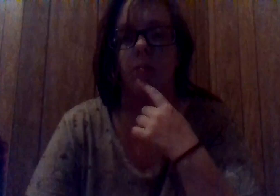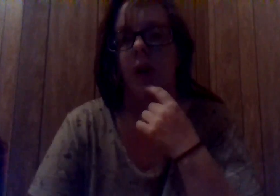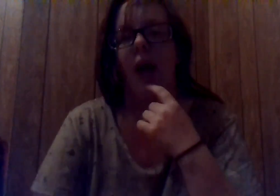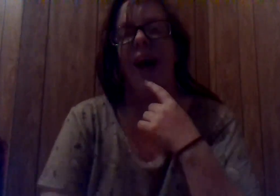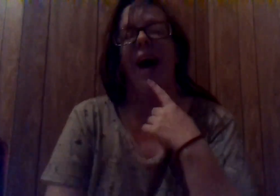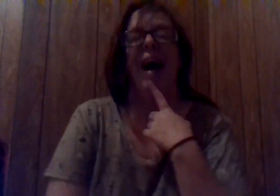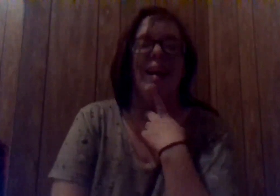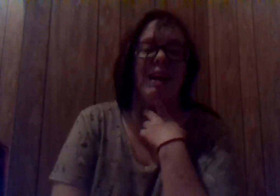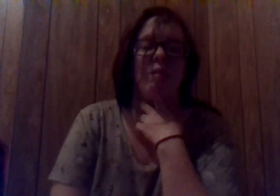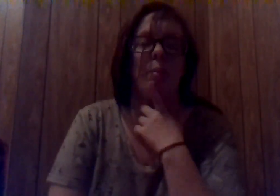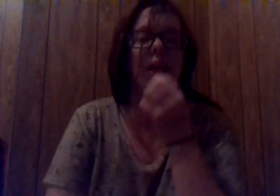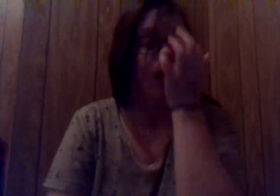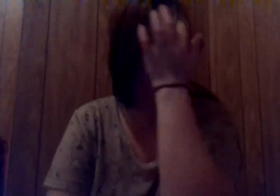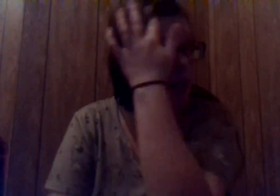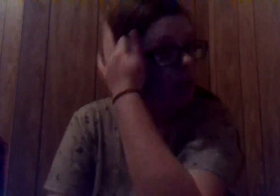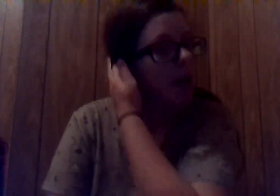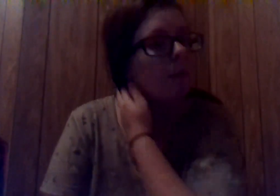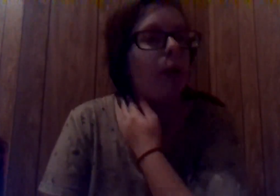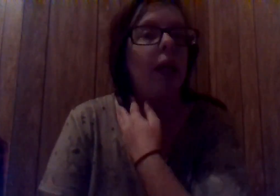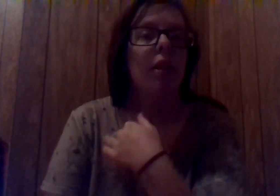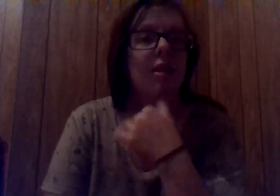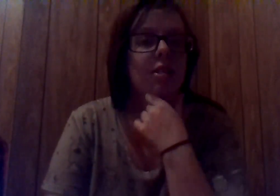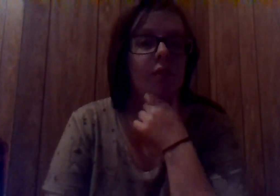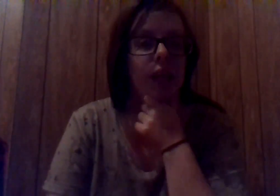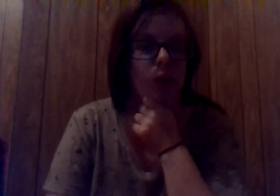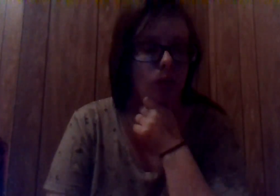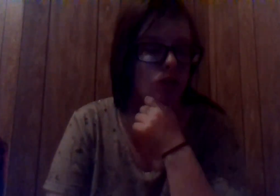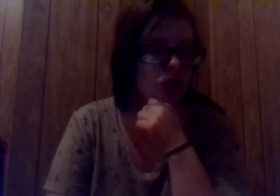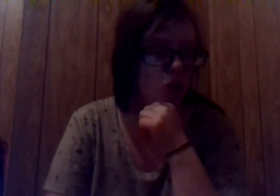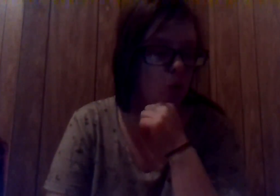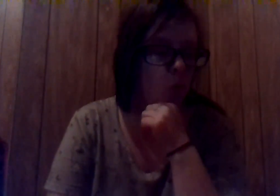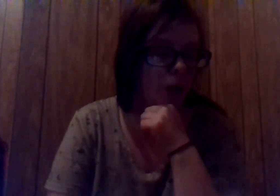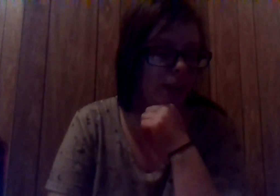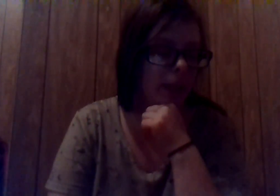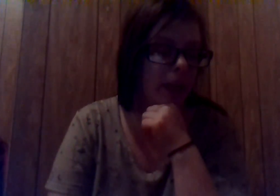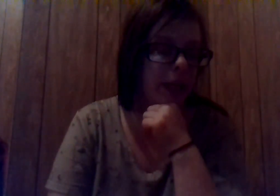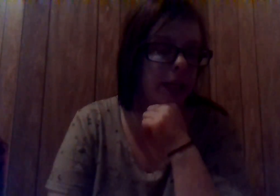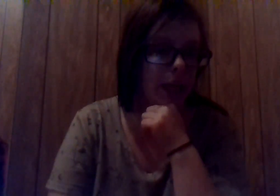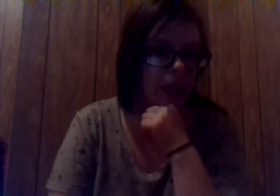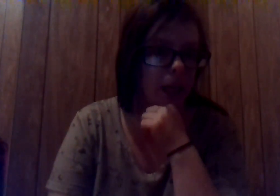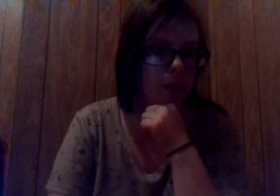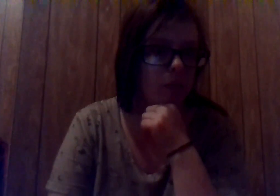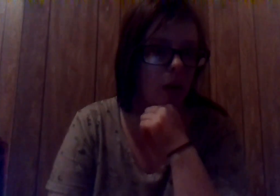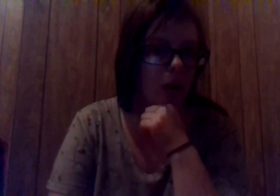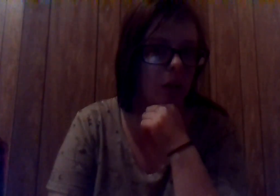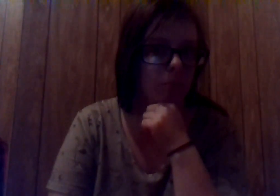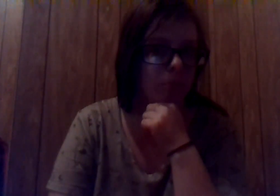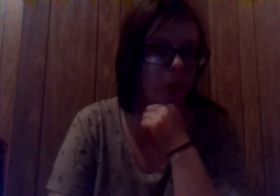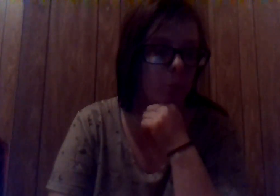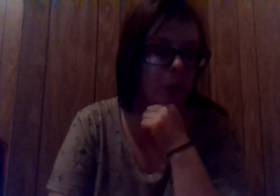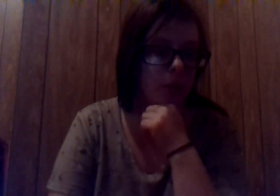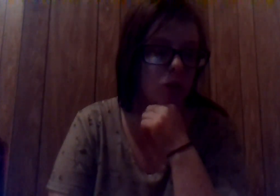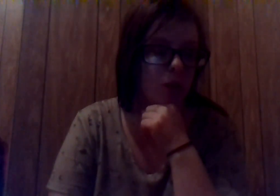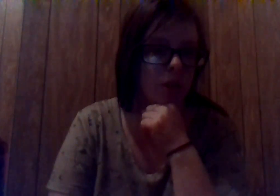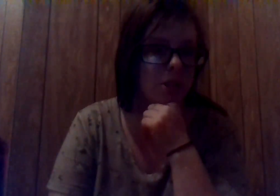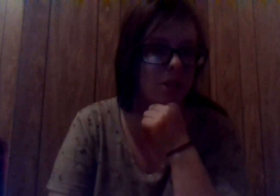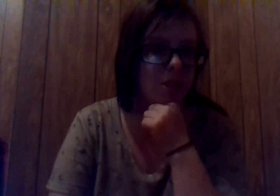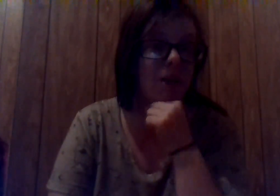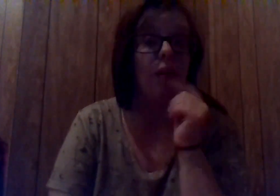Hi everybody, I am making this video to do with Yeti. I'm pretty sure this, if I